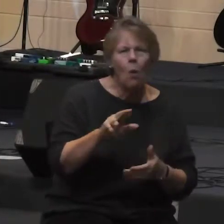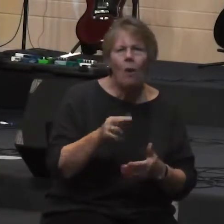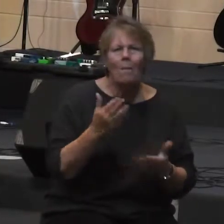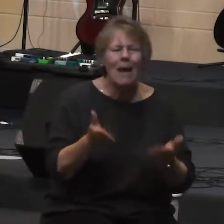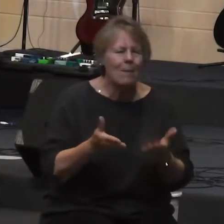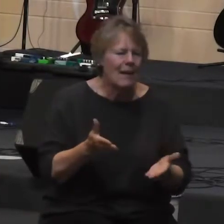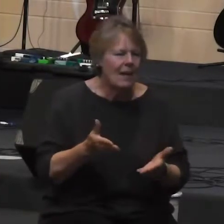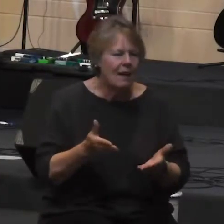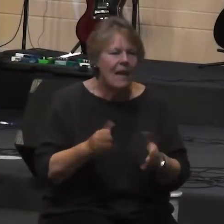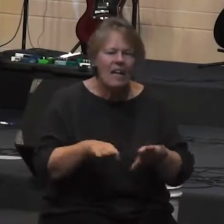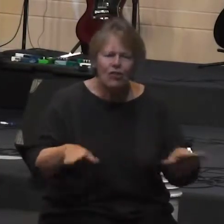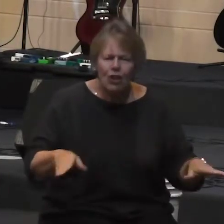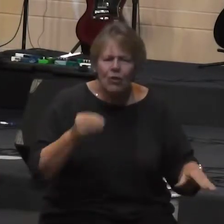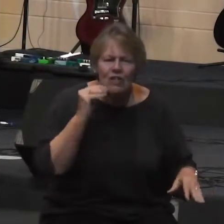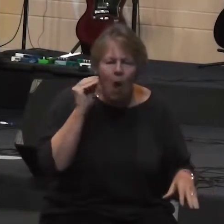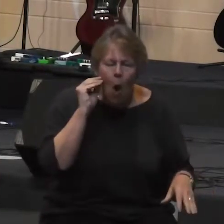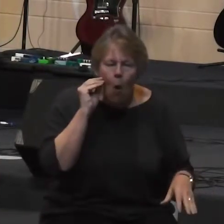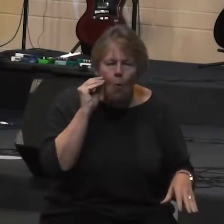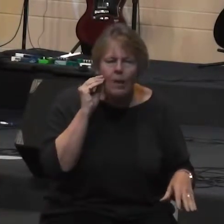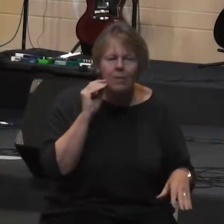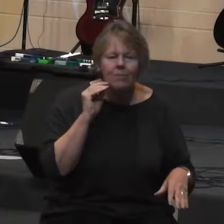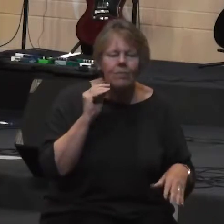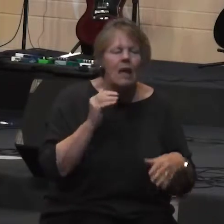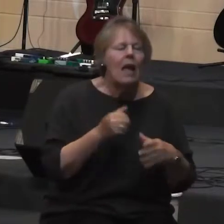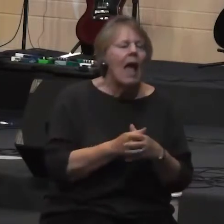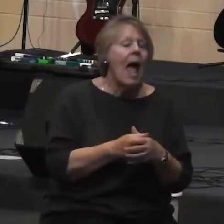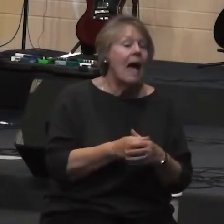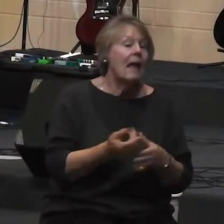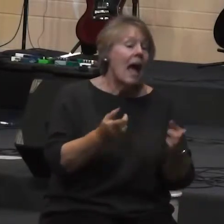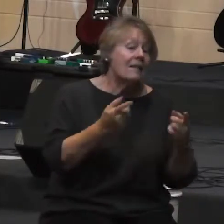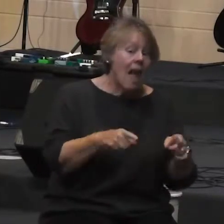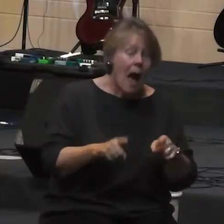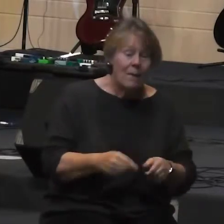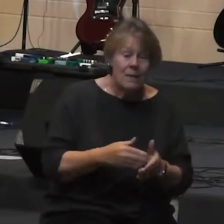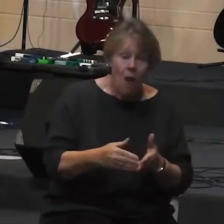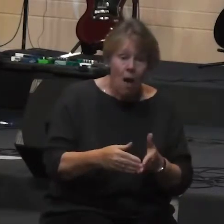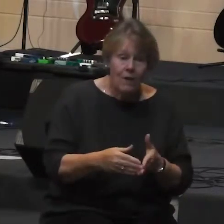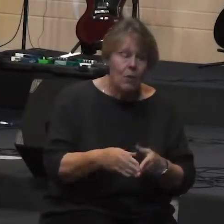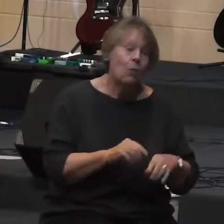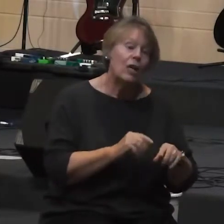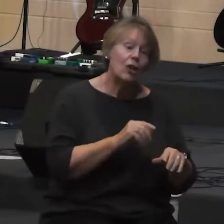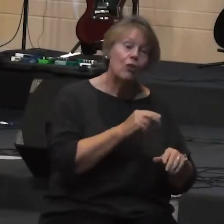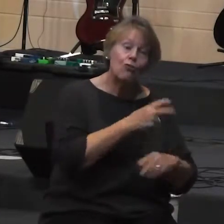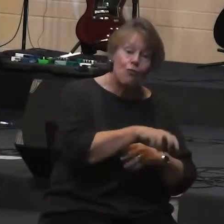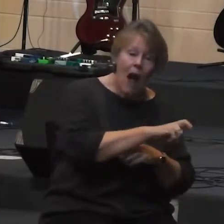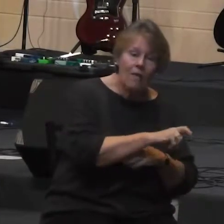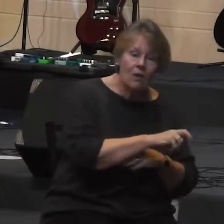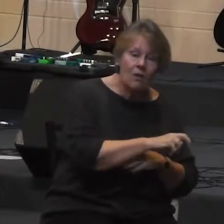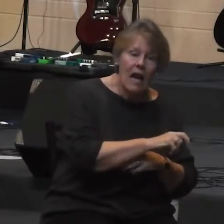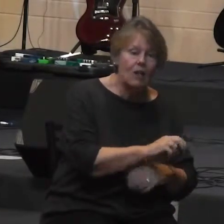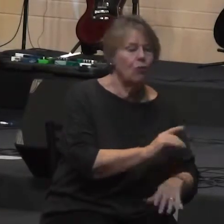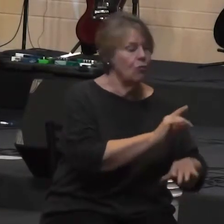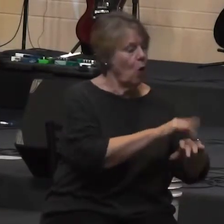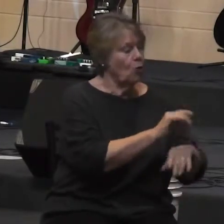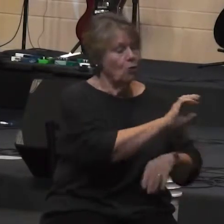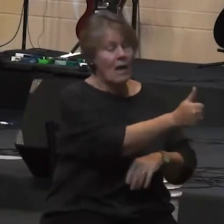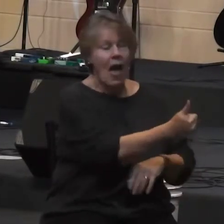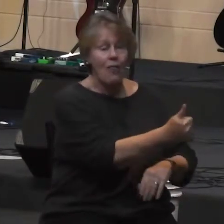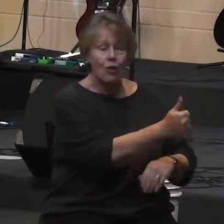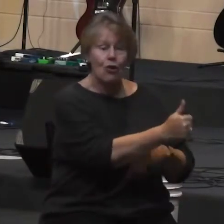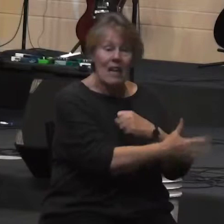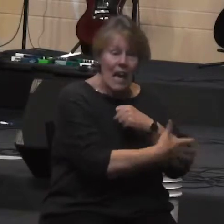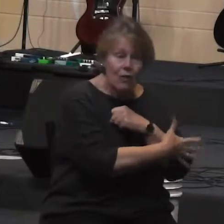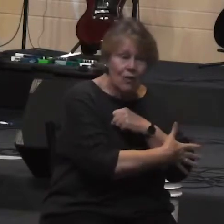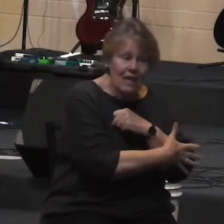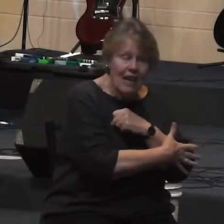and they were working with these kids and as happens quite often, you spend some time in another country, you spend some time with kids who